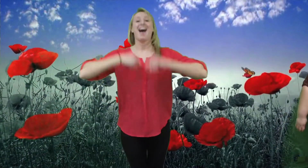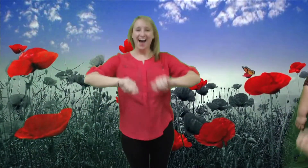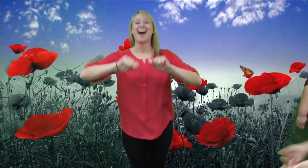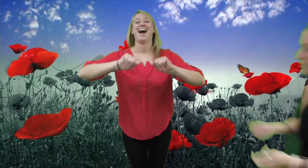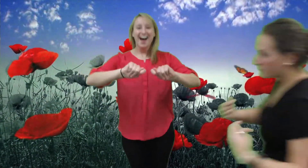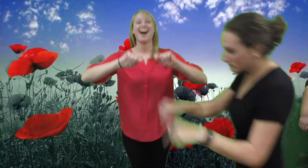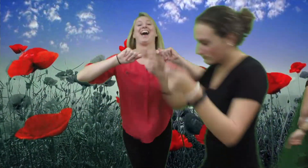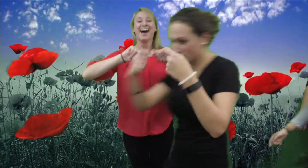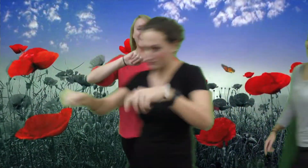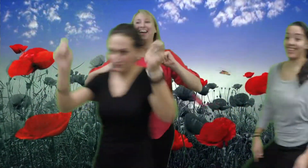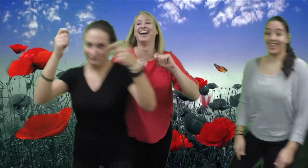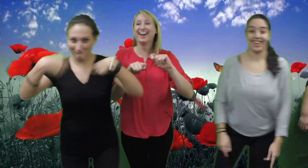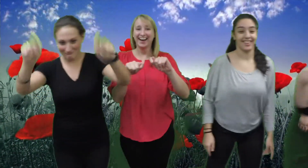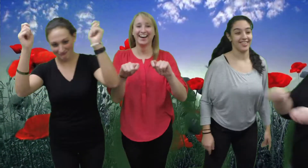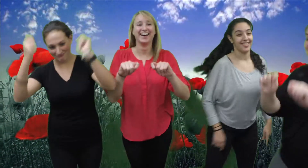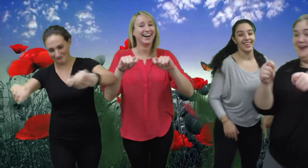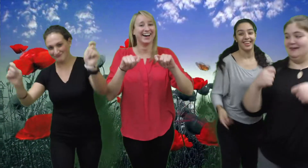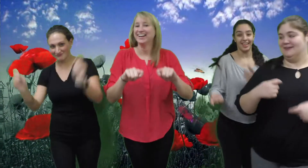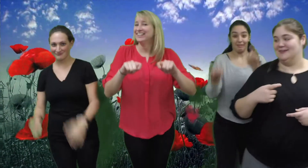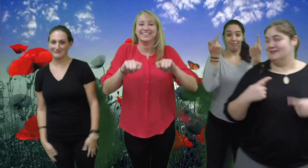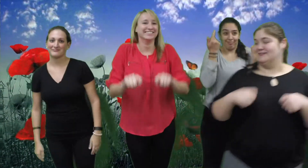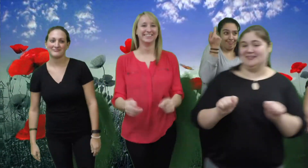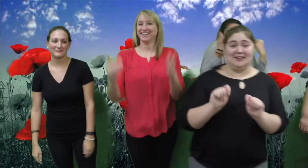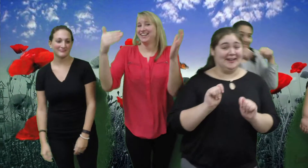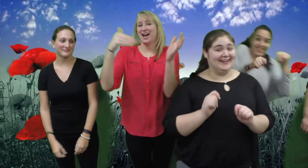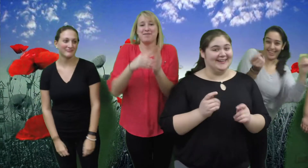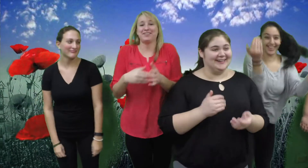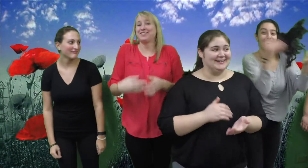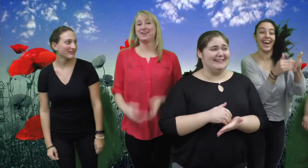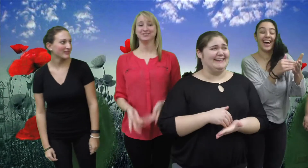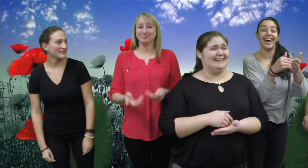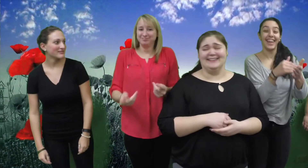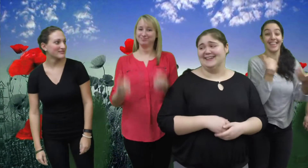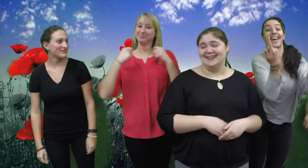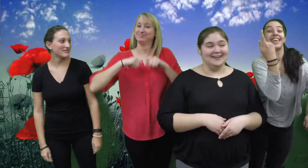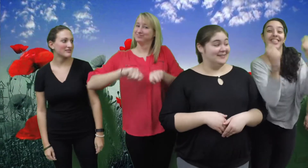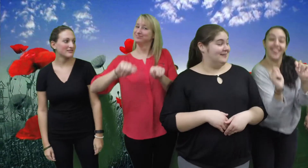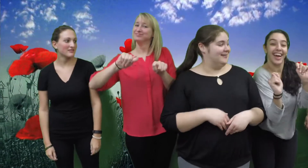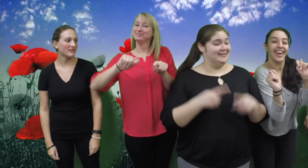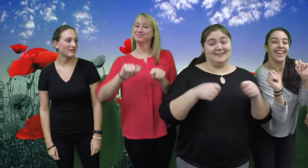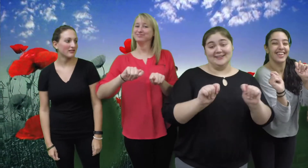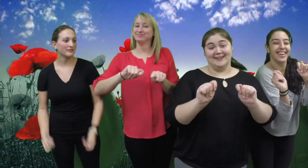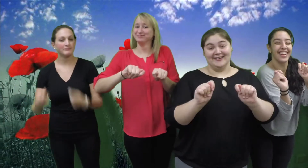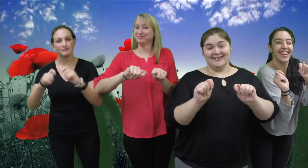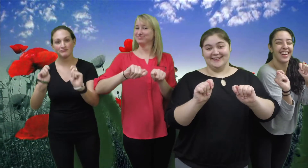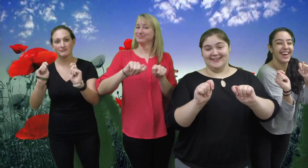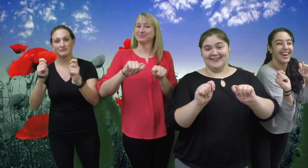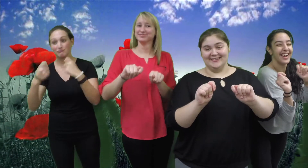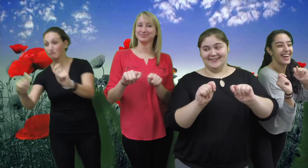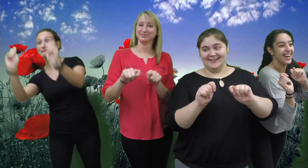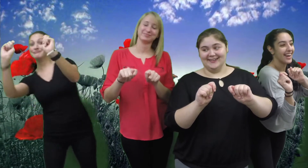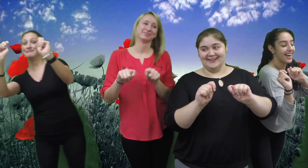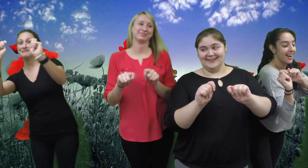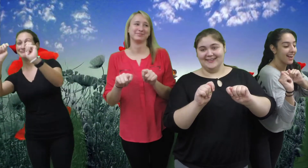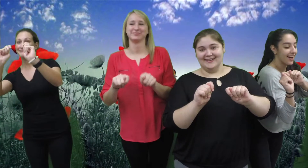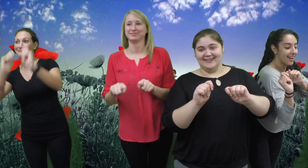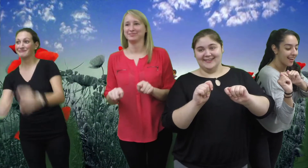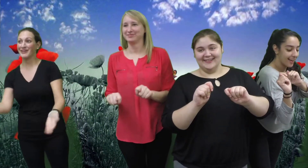try, try, try, try, try, try again Yes, I try, try, try, try, try